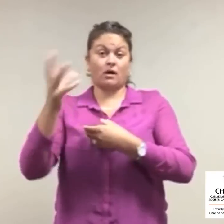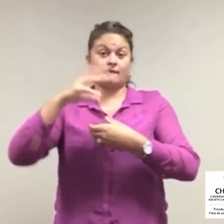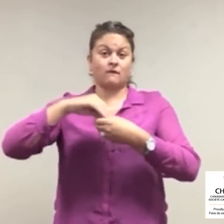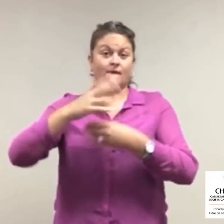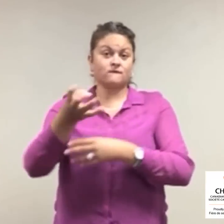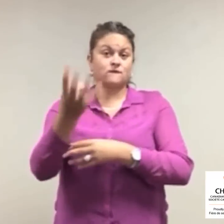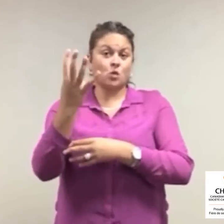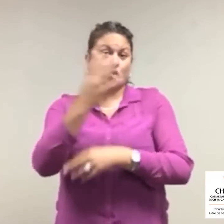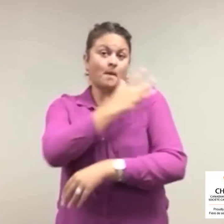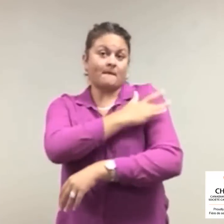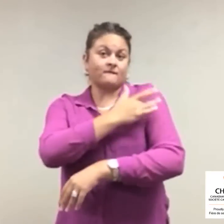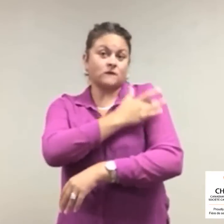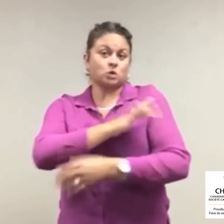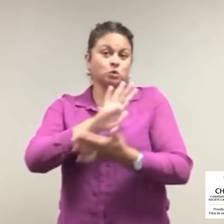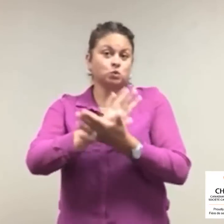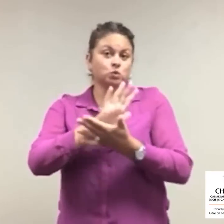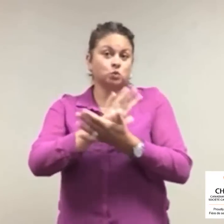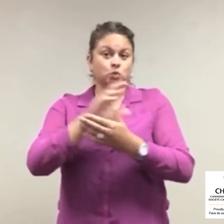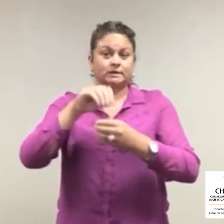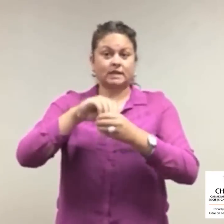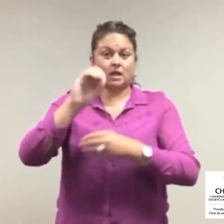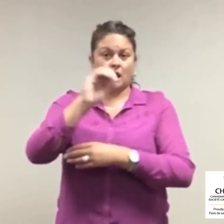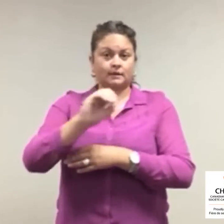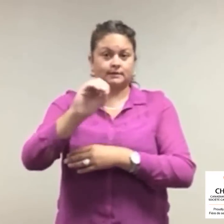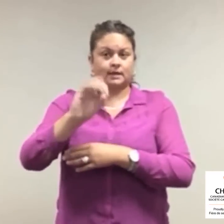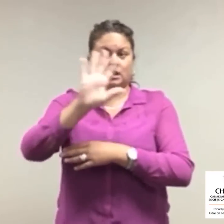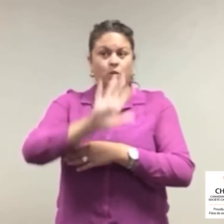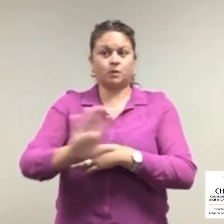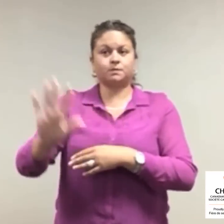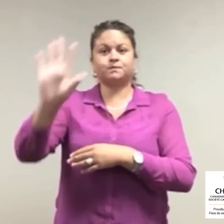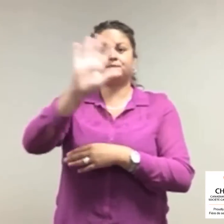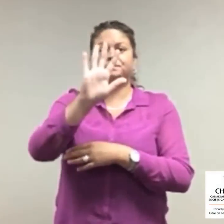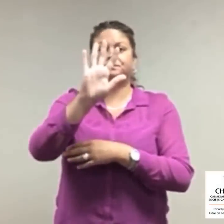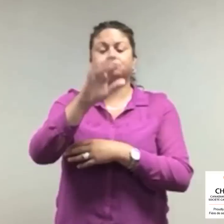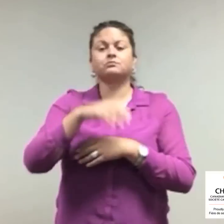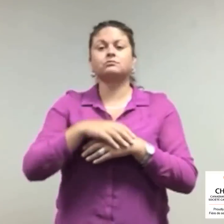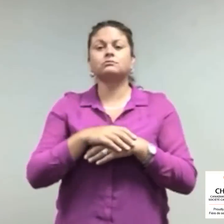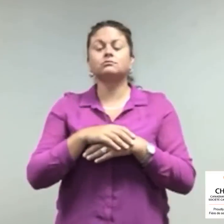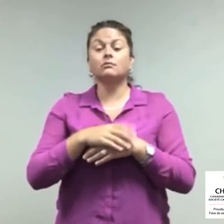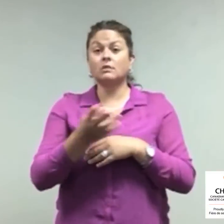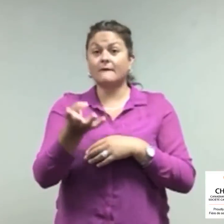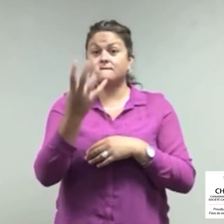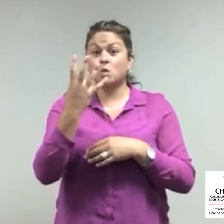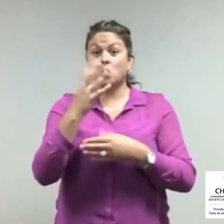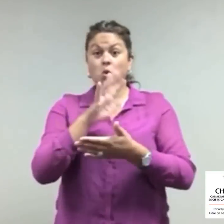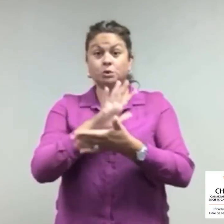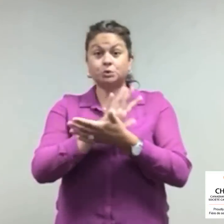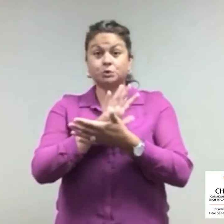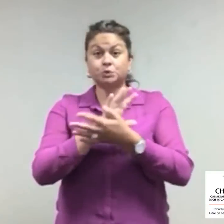The lawsuit is against four provincial schools for the Deaf in Ontario.